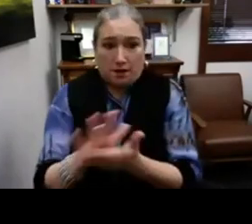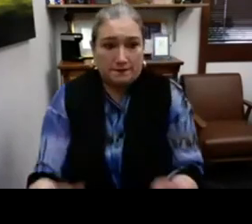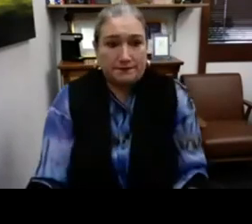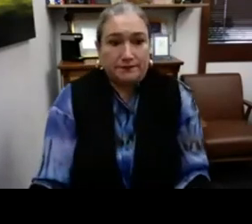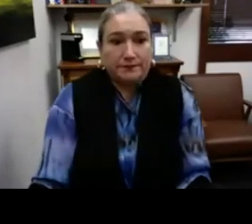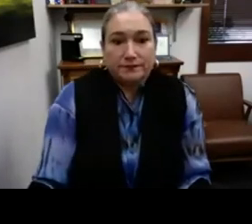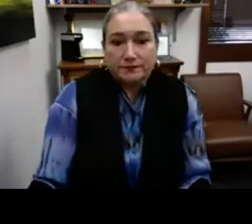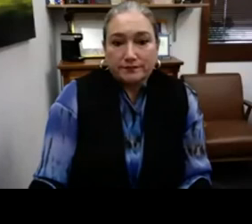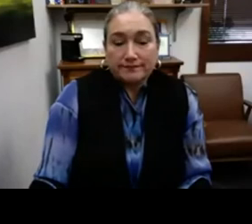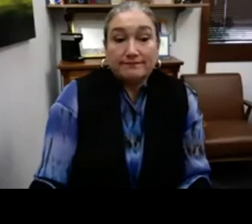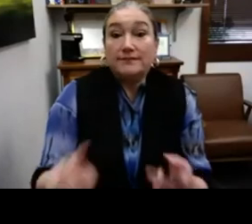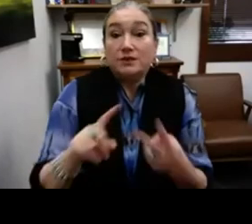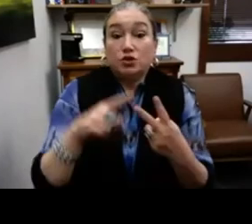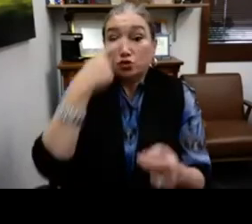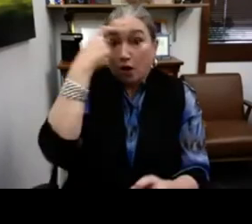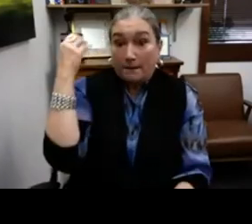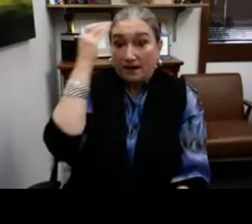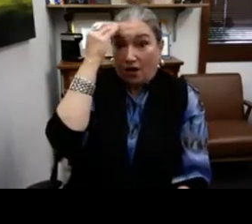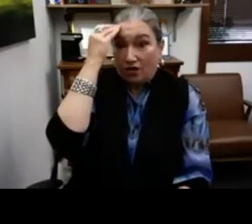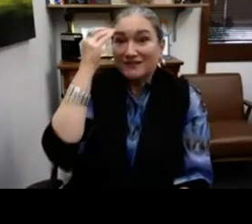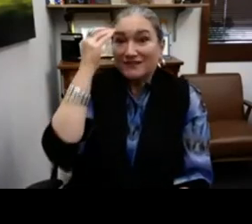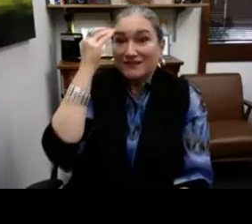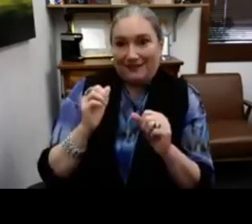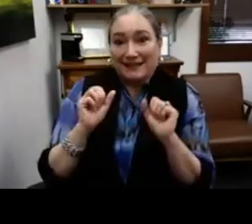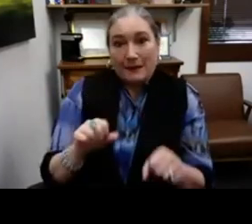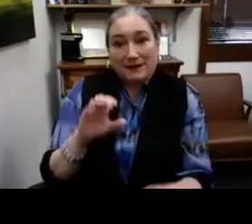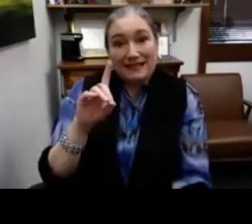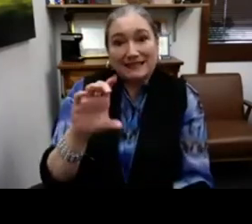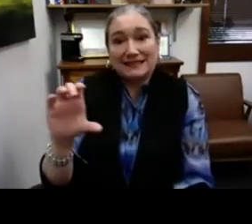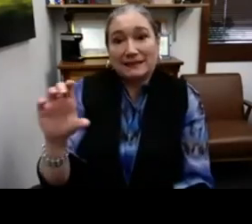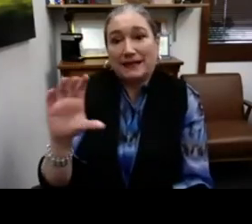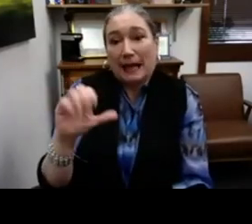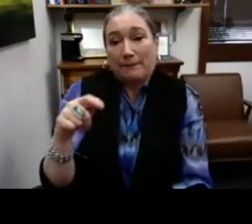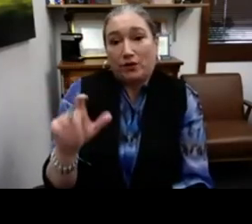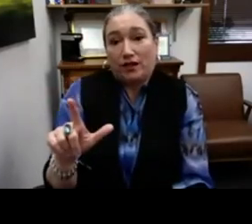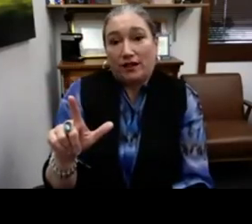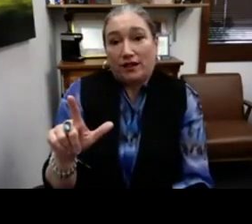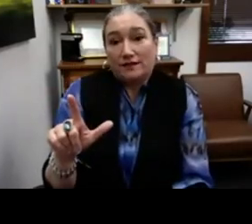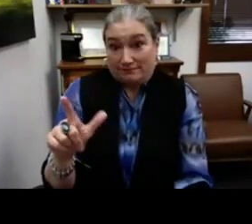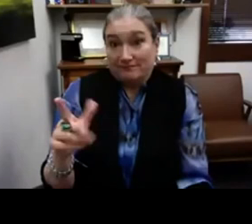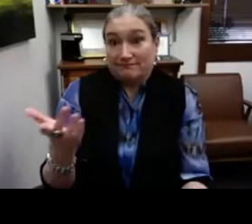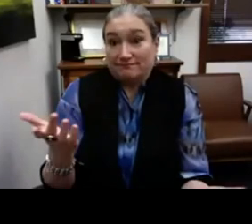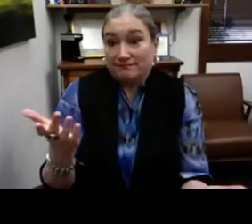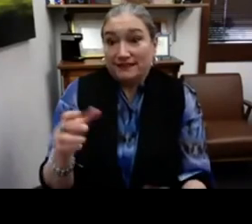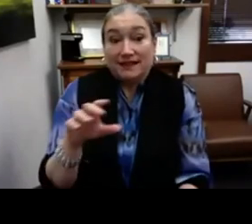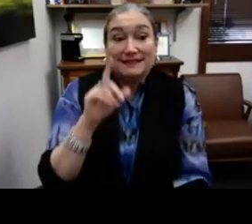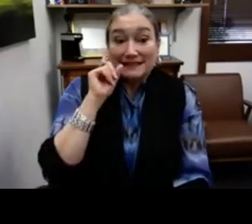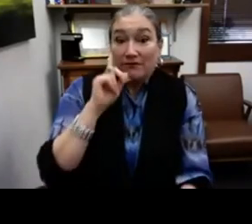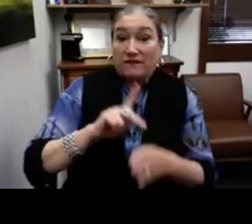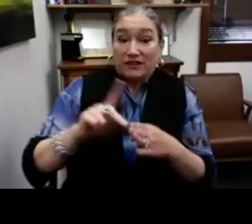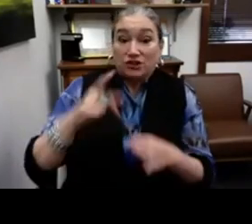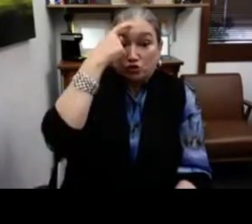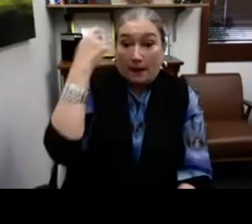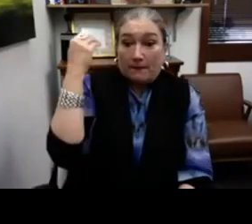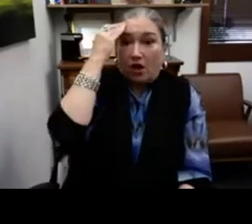focusing on the whole deaf child. So the first one is language deprivation, struggles with the deaf identity and social isolation at home or school.